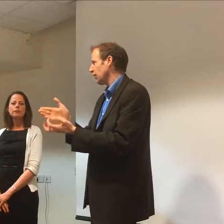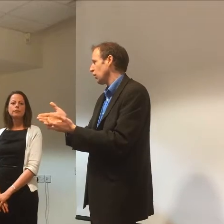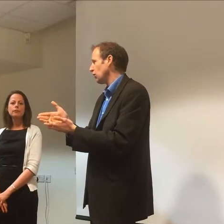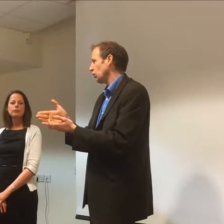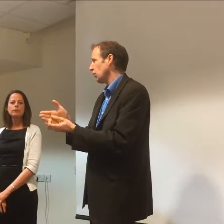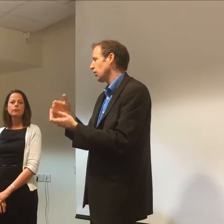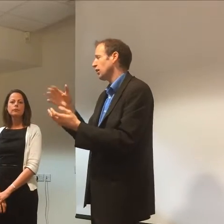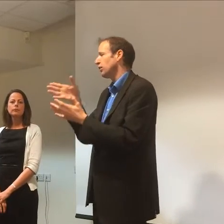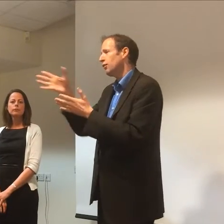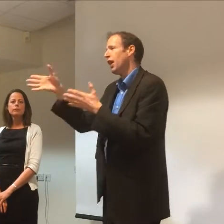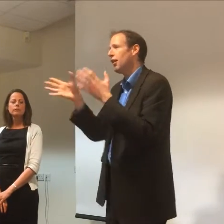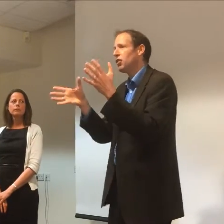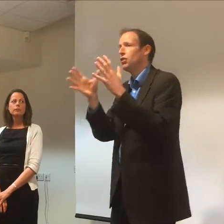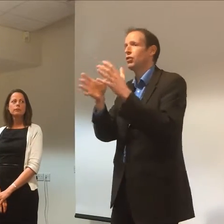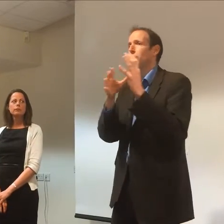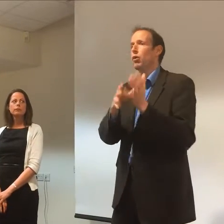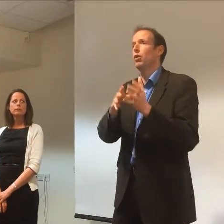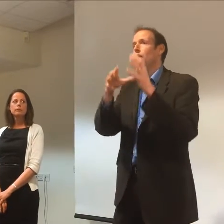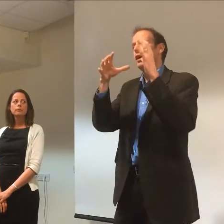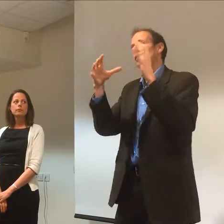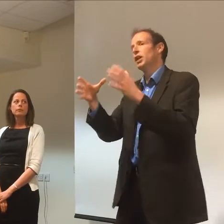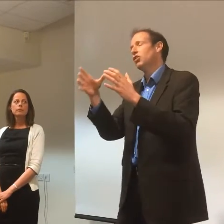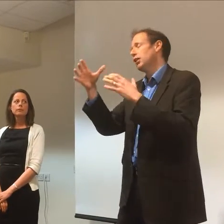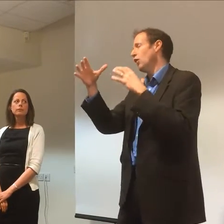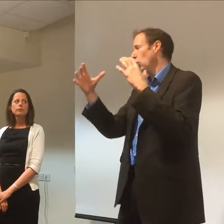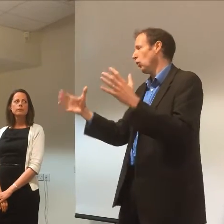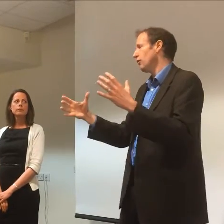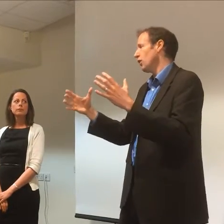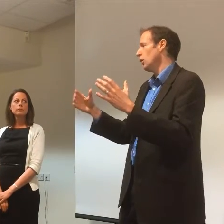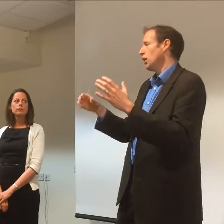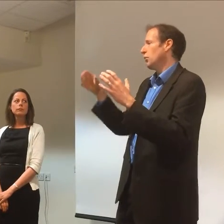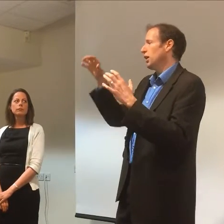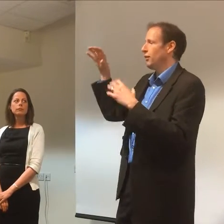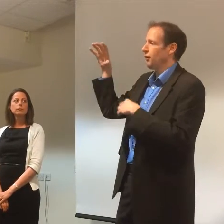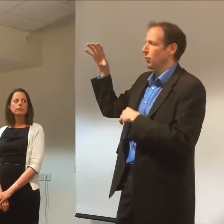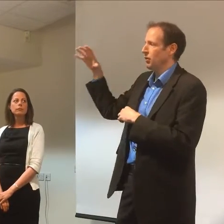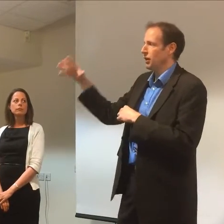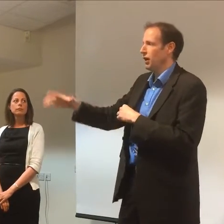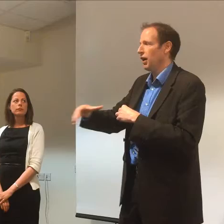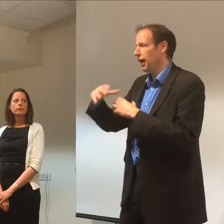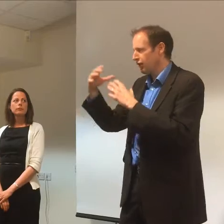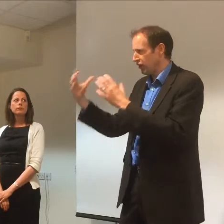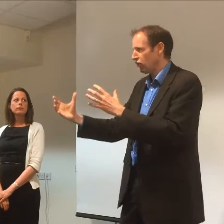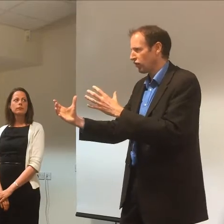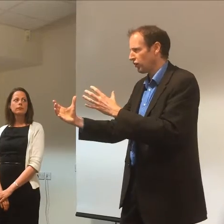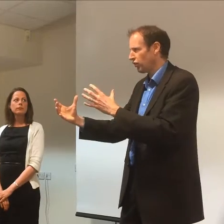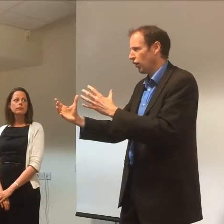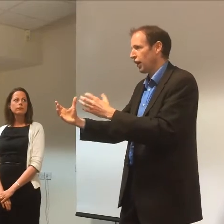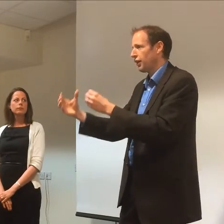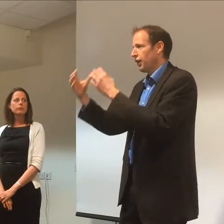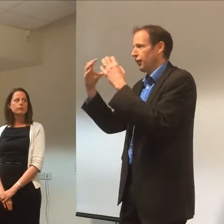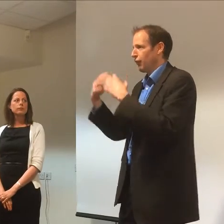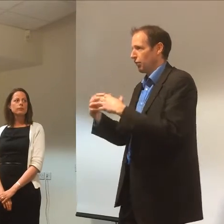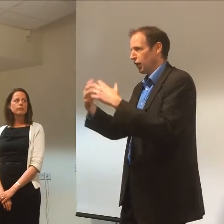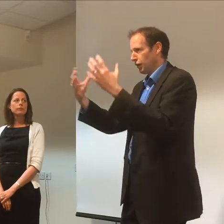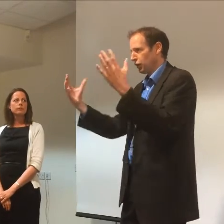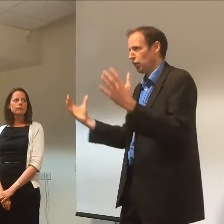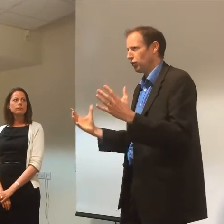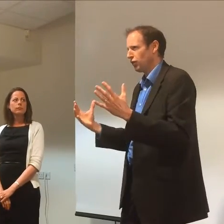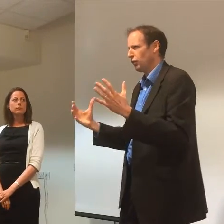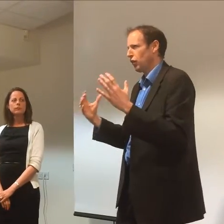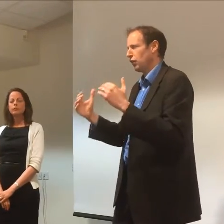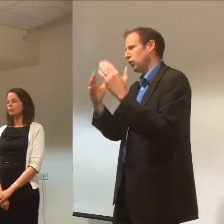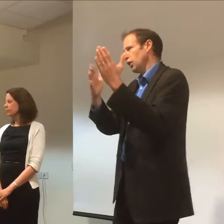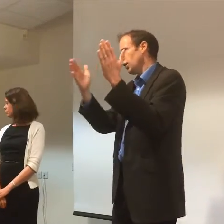have that meeting, have that one to one, because there's different avenues of support, potentially, for all of you, be it from the innovation centre side, from the